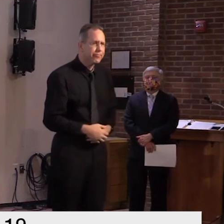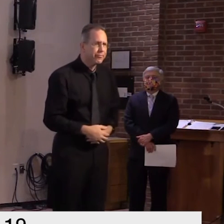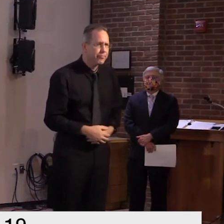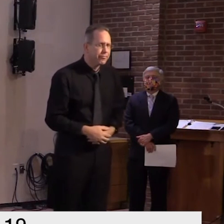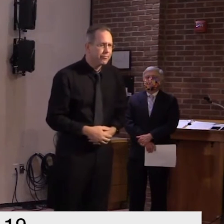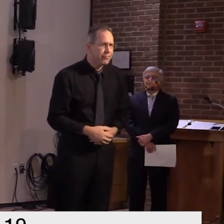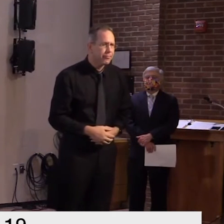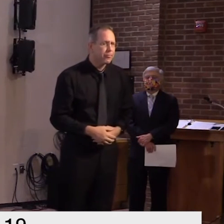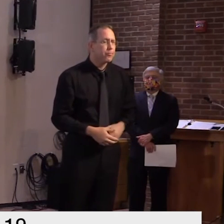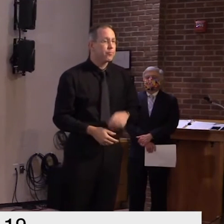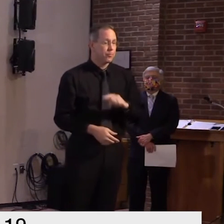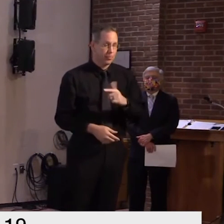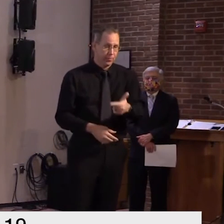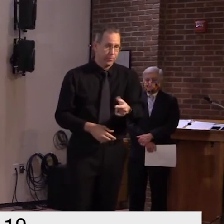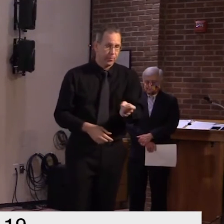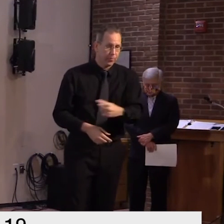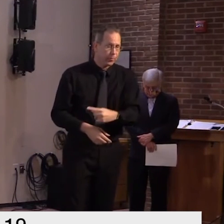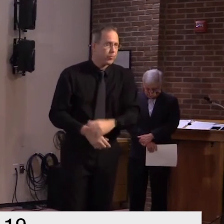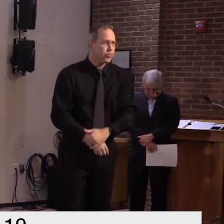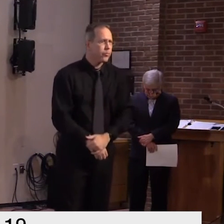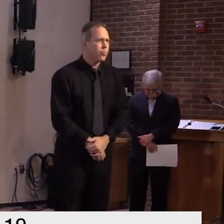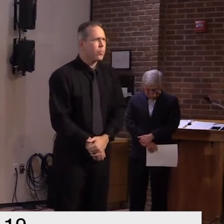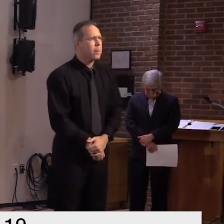mike donahue the islander